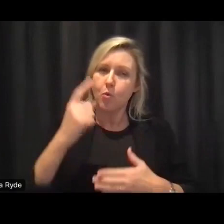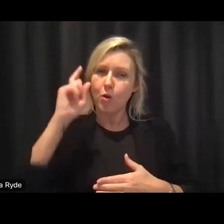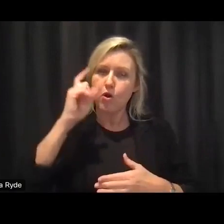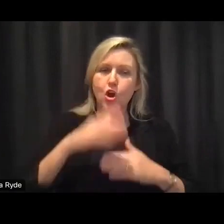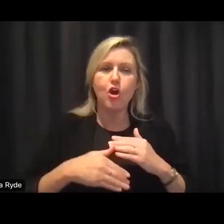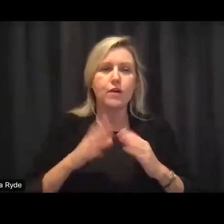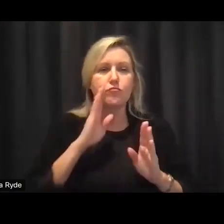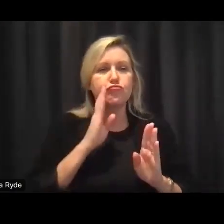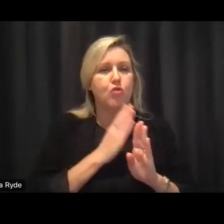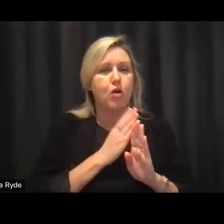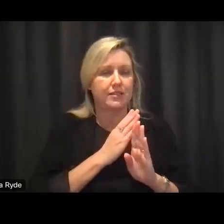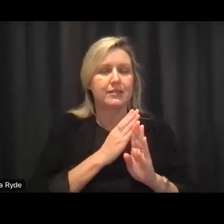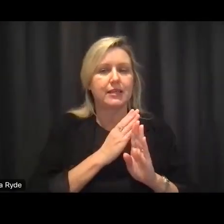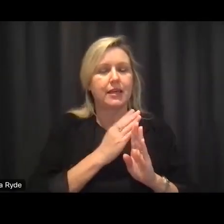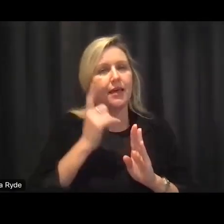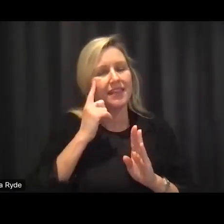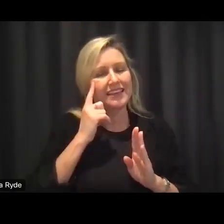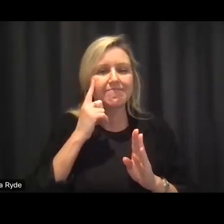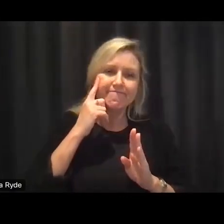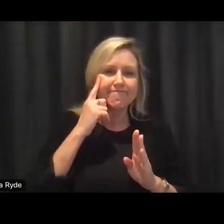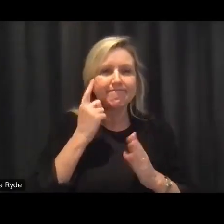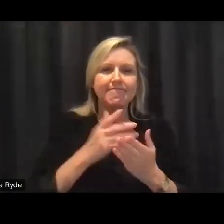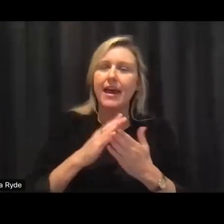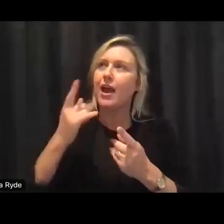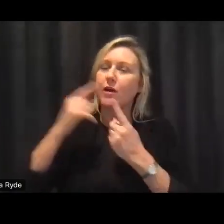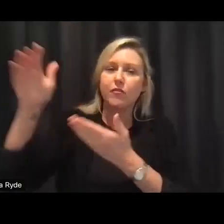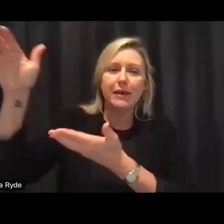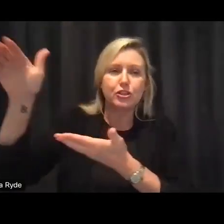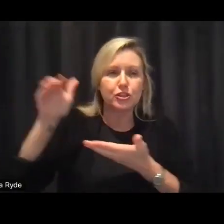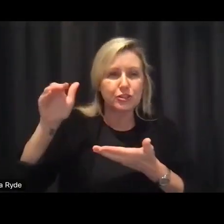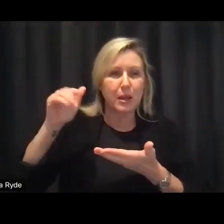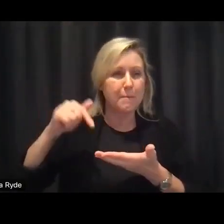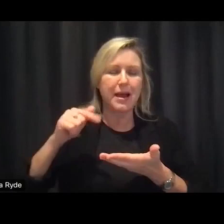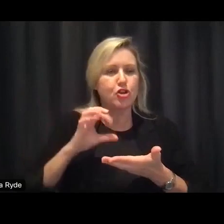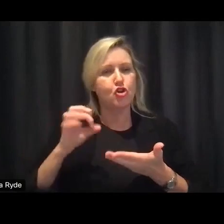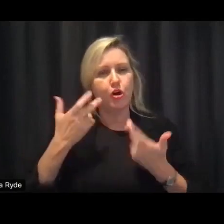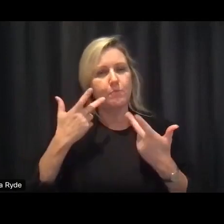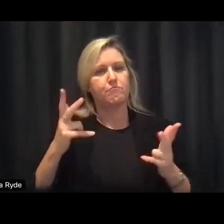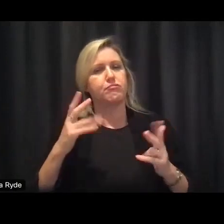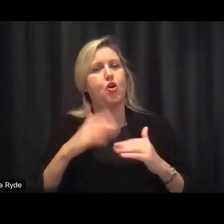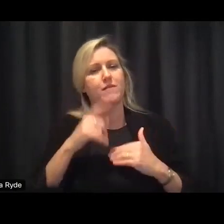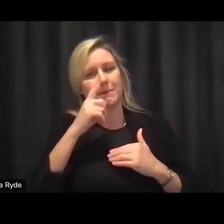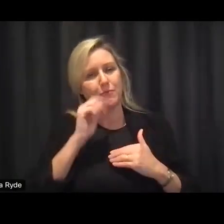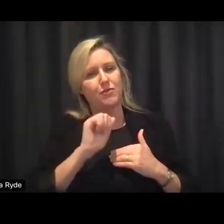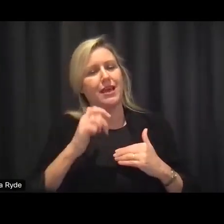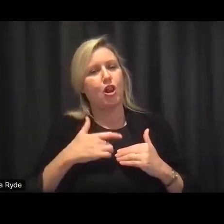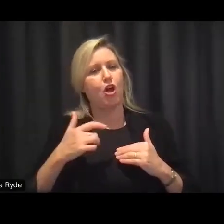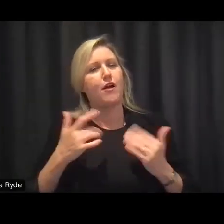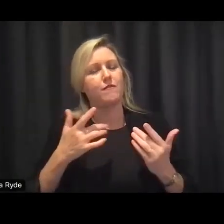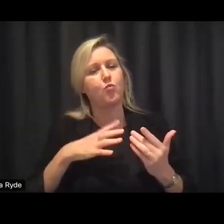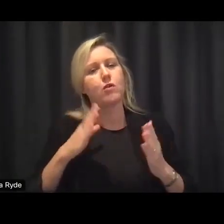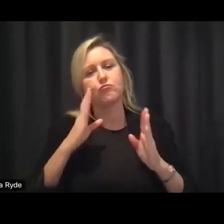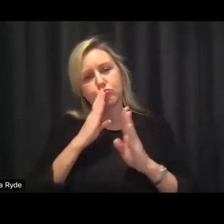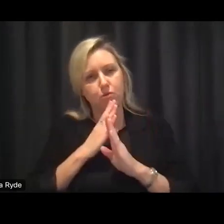would just think about we might have to think about how we can get that information in a way that protects people's privacy i'm sure that there must be a way to do it